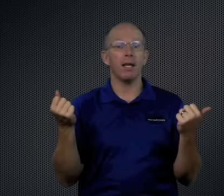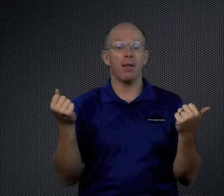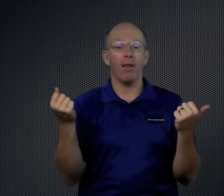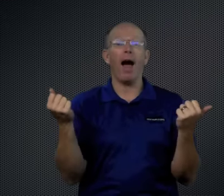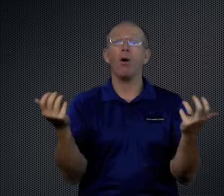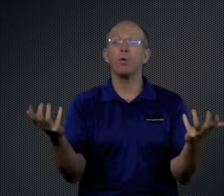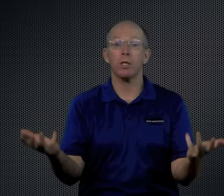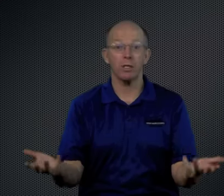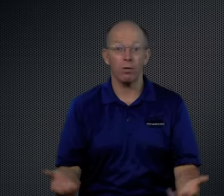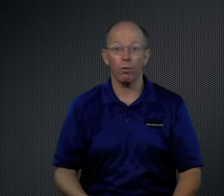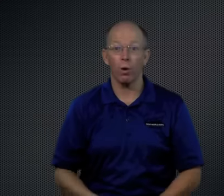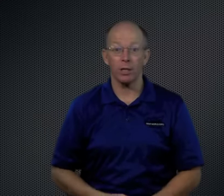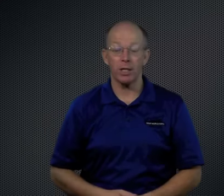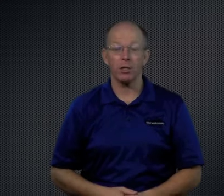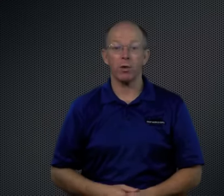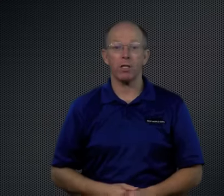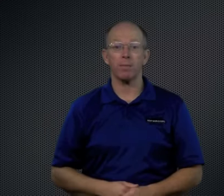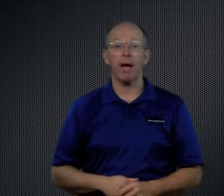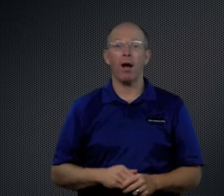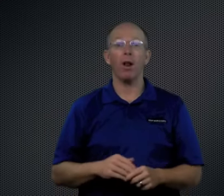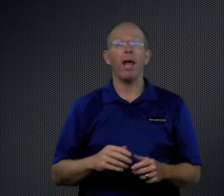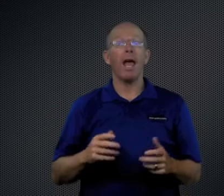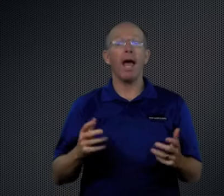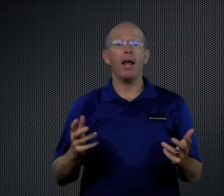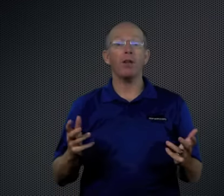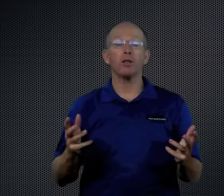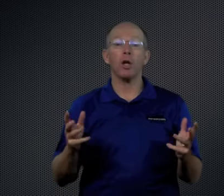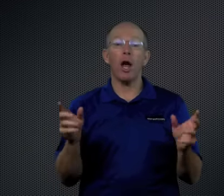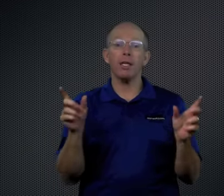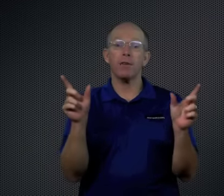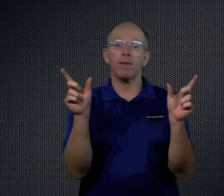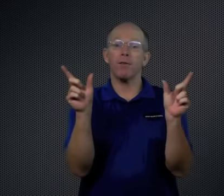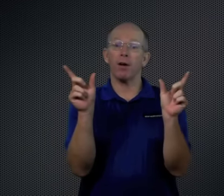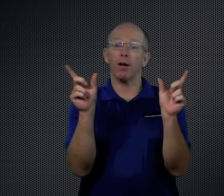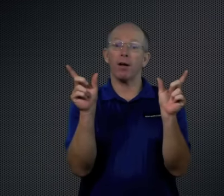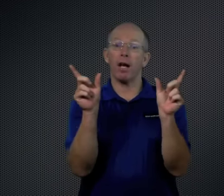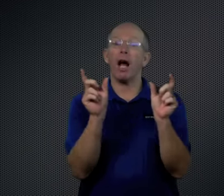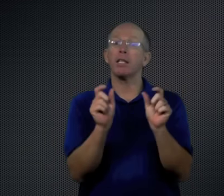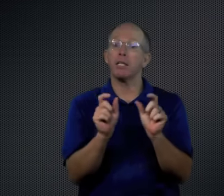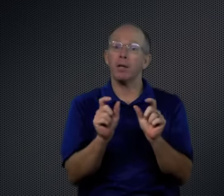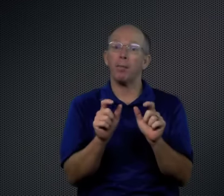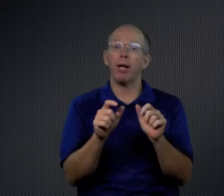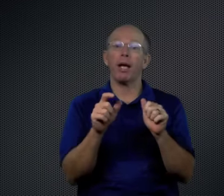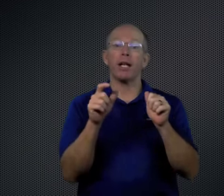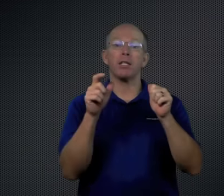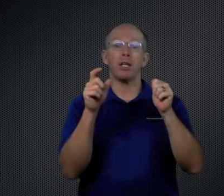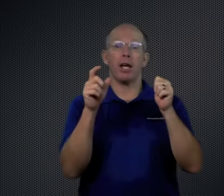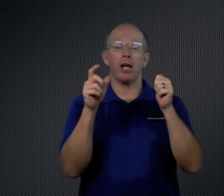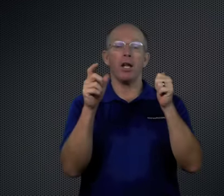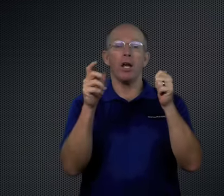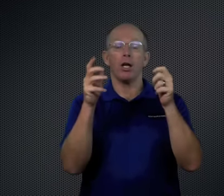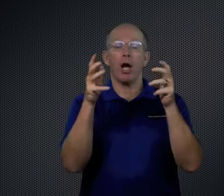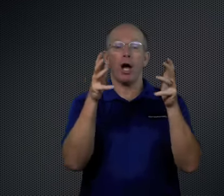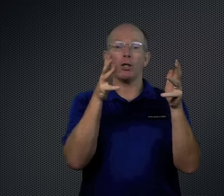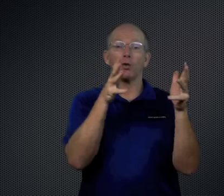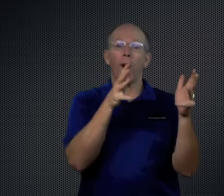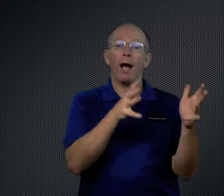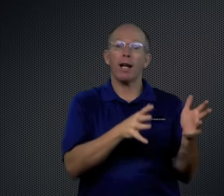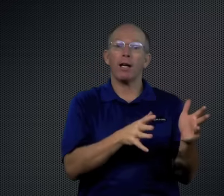thousands of words that you could spell, and there's lots of different consonant blends and tri-letter